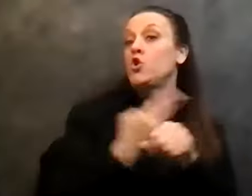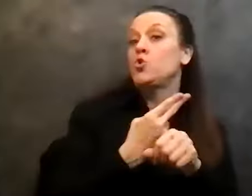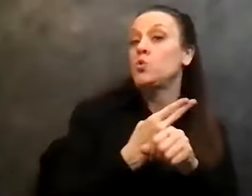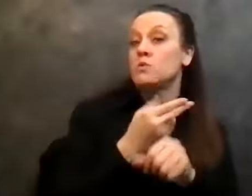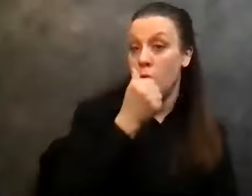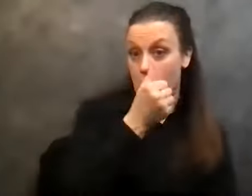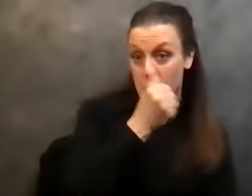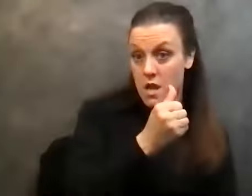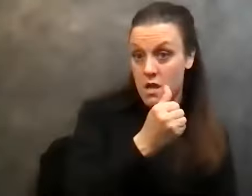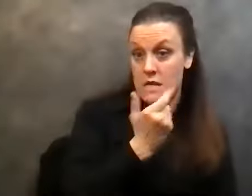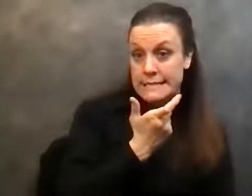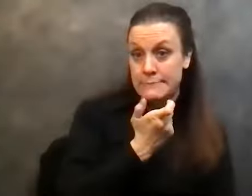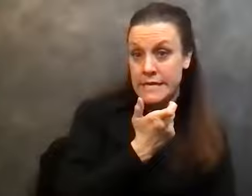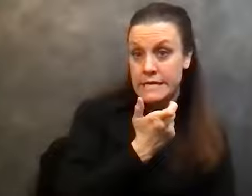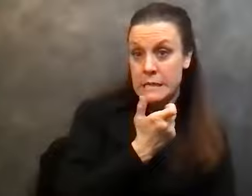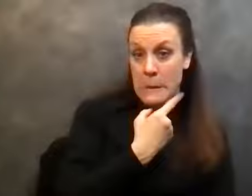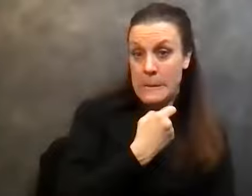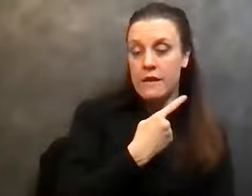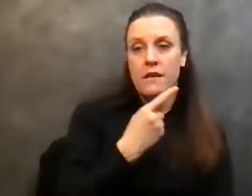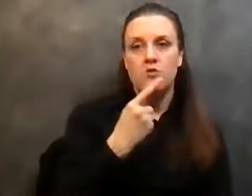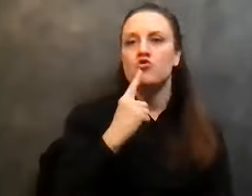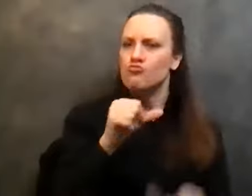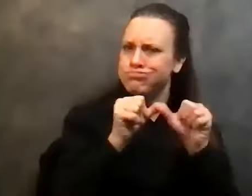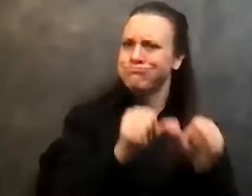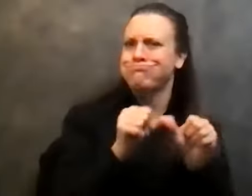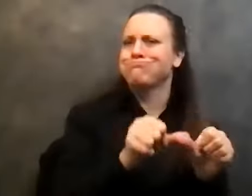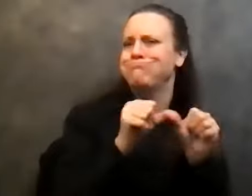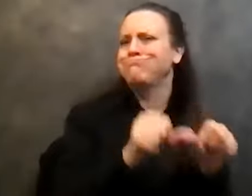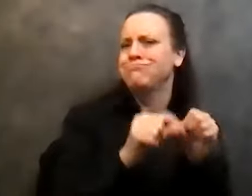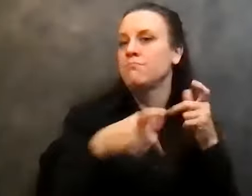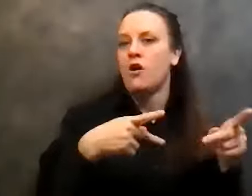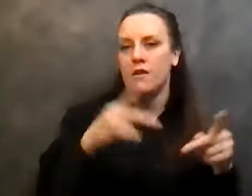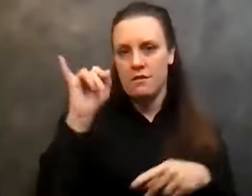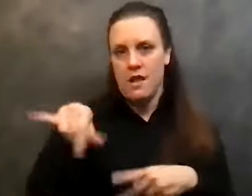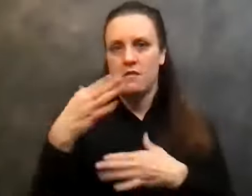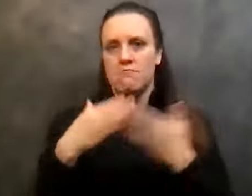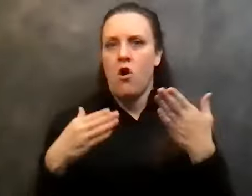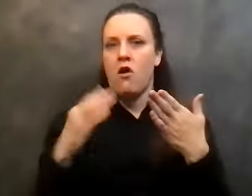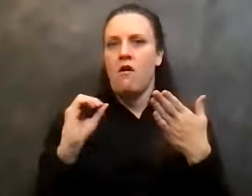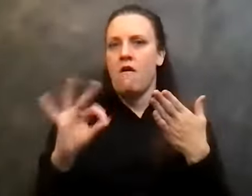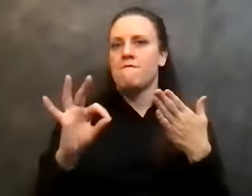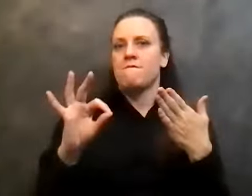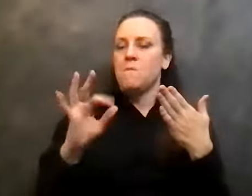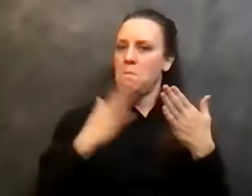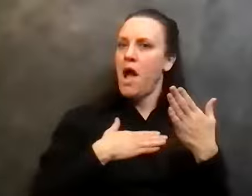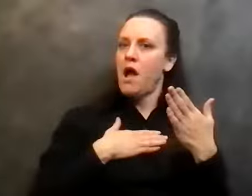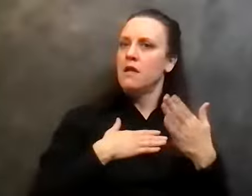when you, when you look at all that, it was part of the management of the beast that was